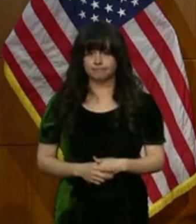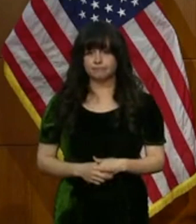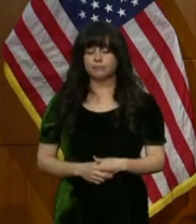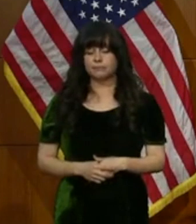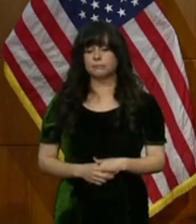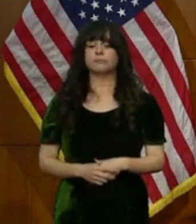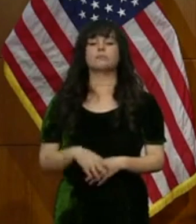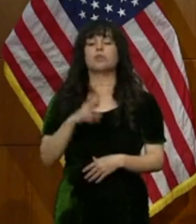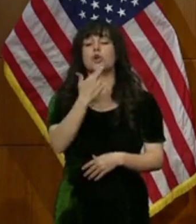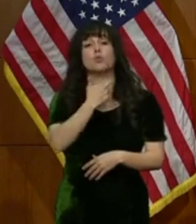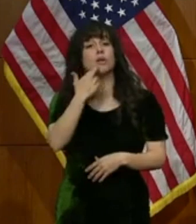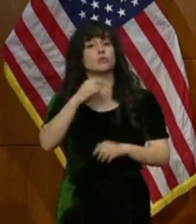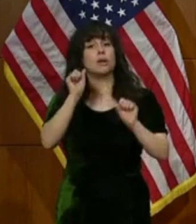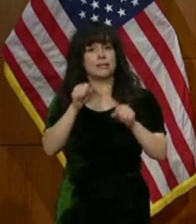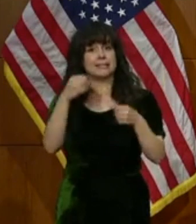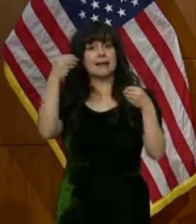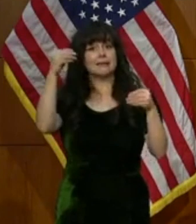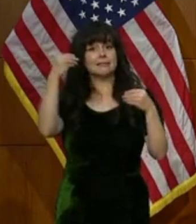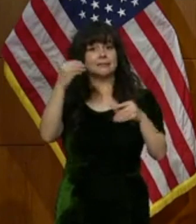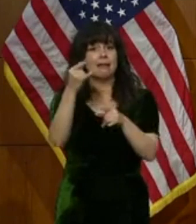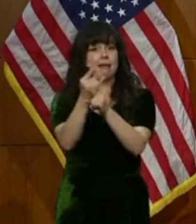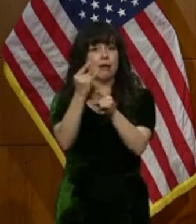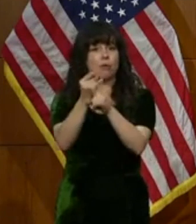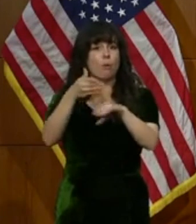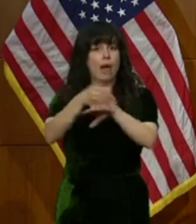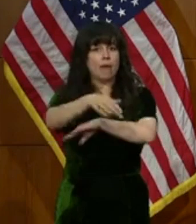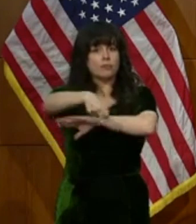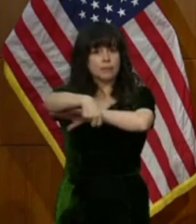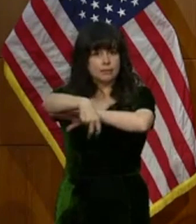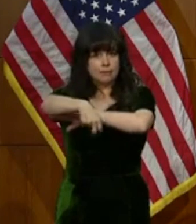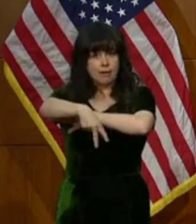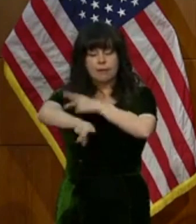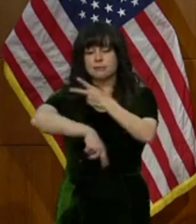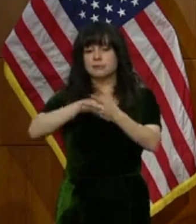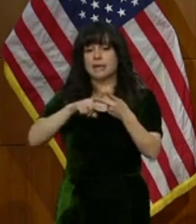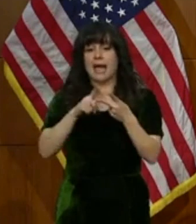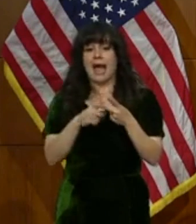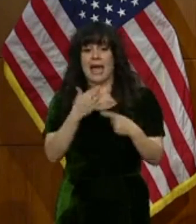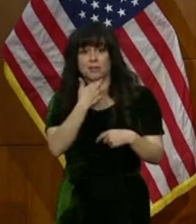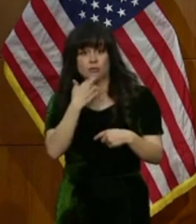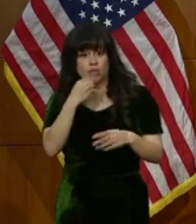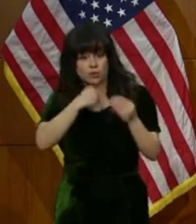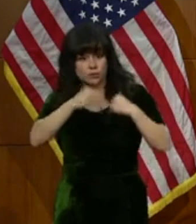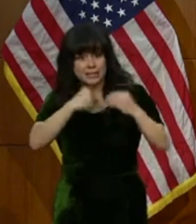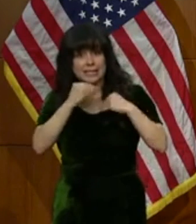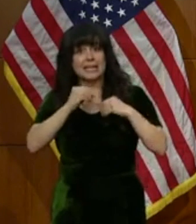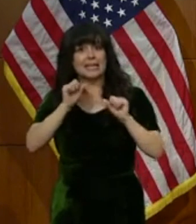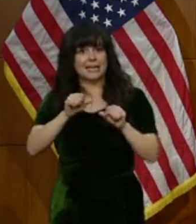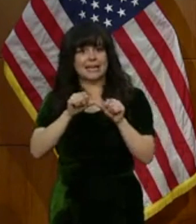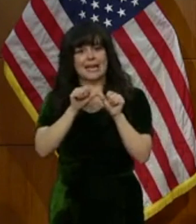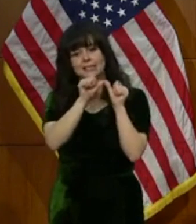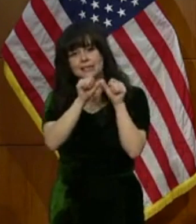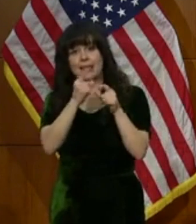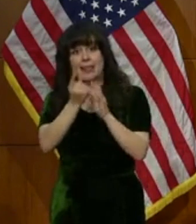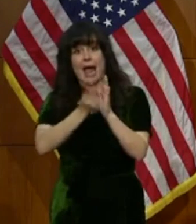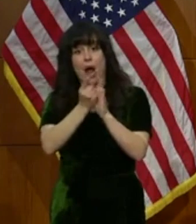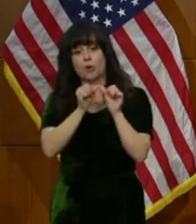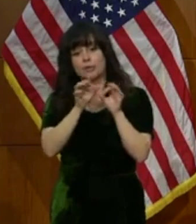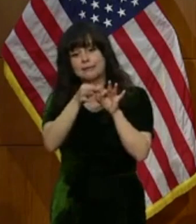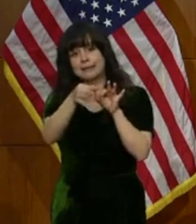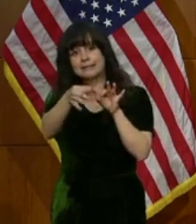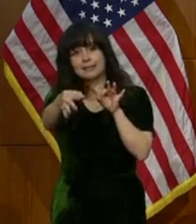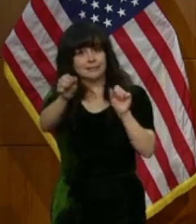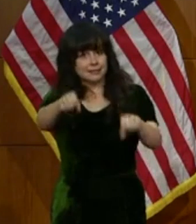return to selling alcohol after midnight and dining rooms can stay open later. This is possible because